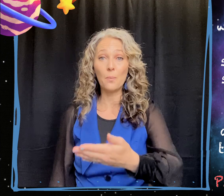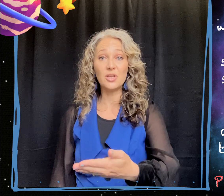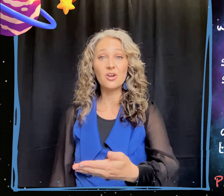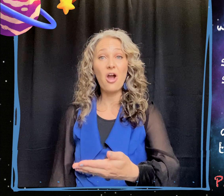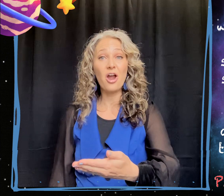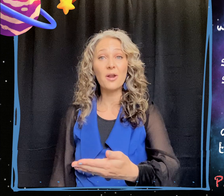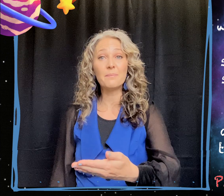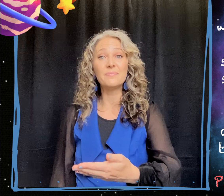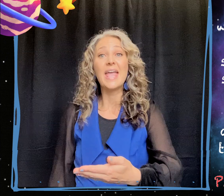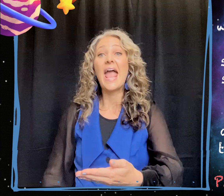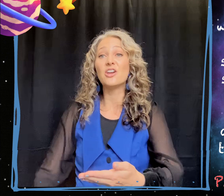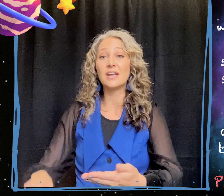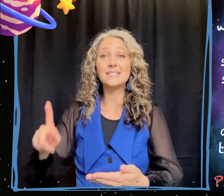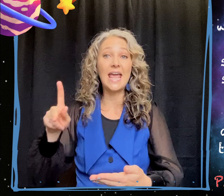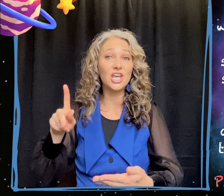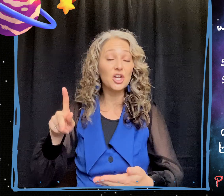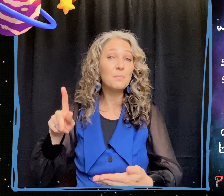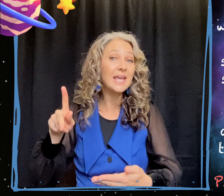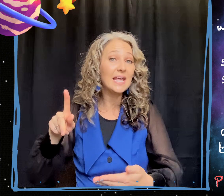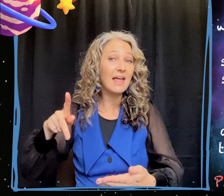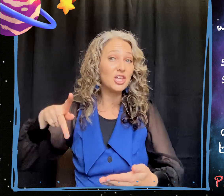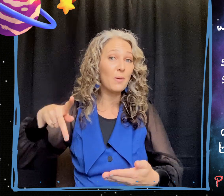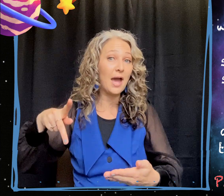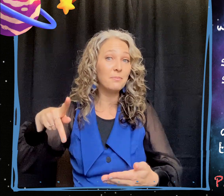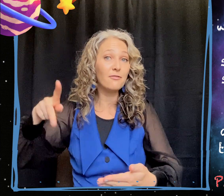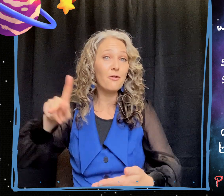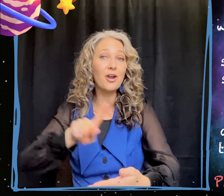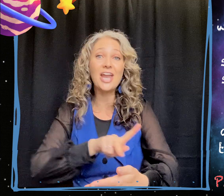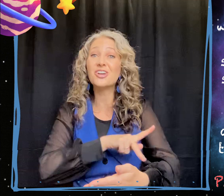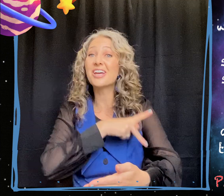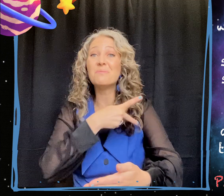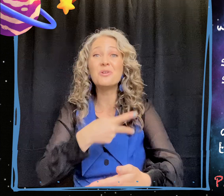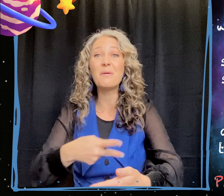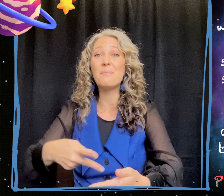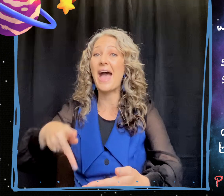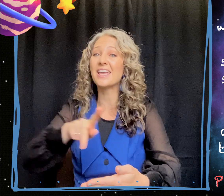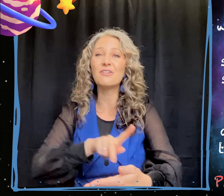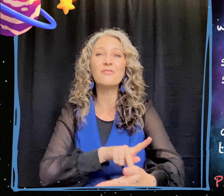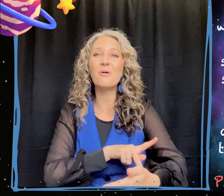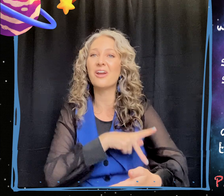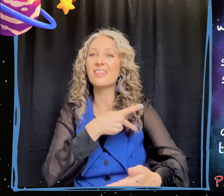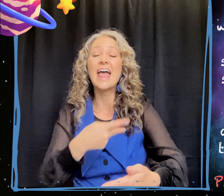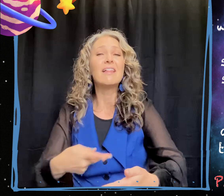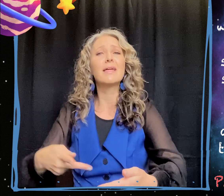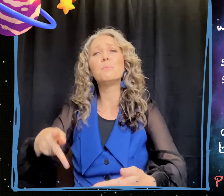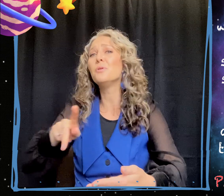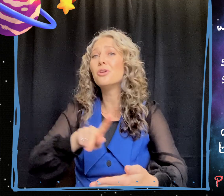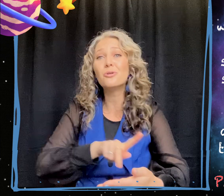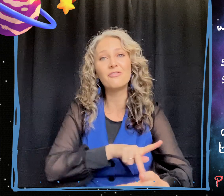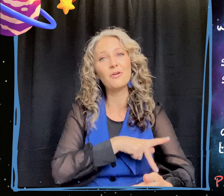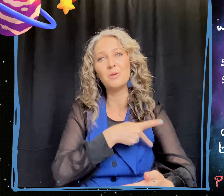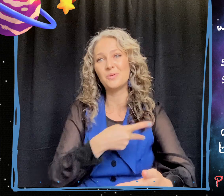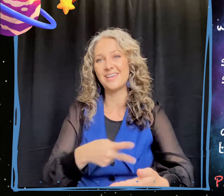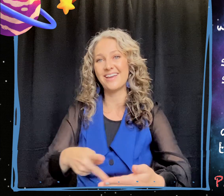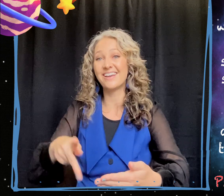open your arm, you're going to take your P like you had before and you're going to move it back and forth like beautiful music.